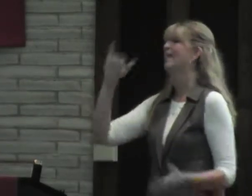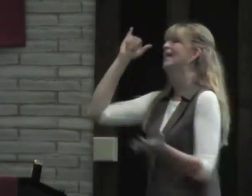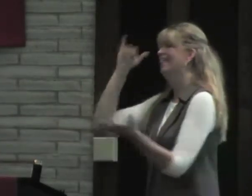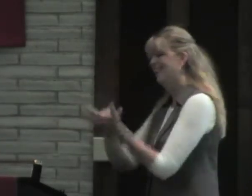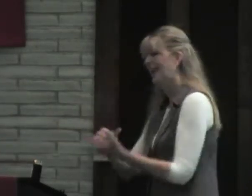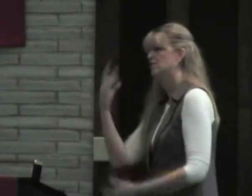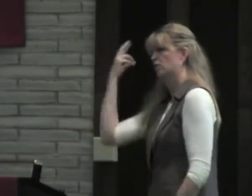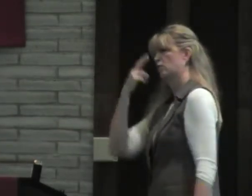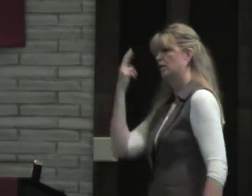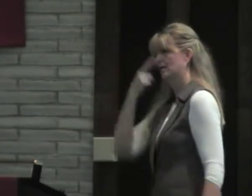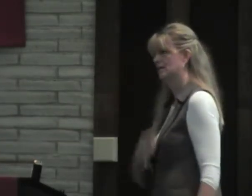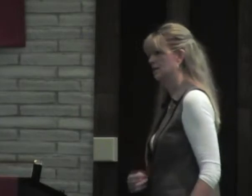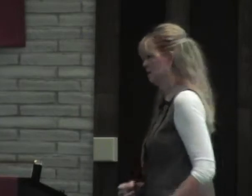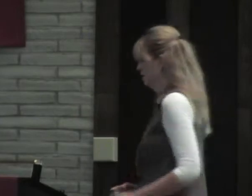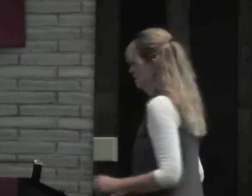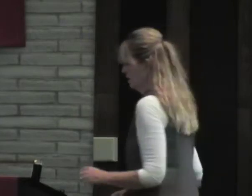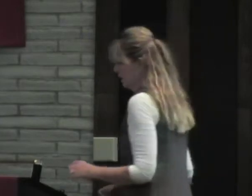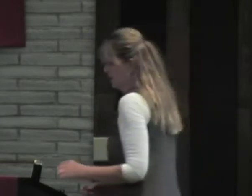battery. That's the reason.